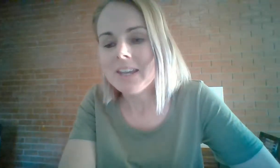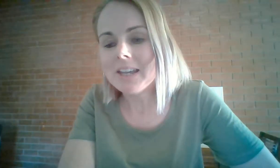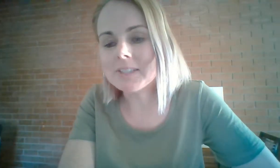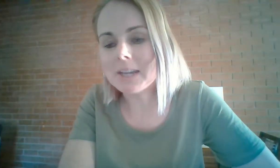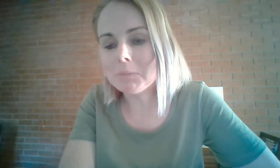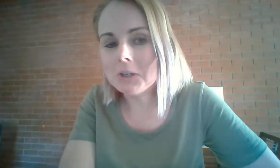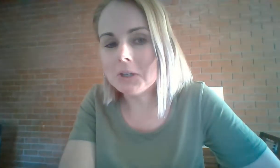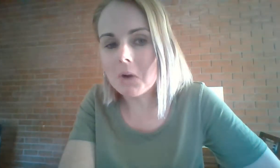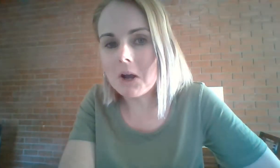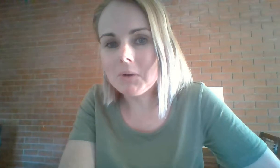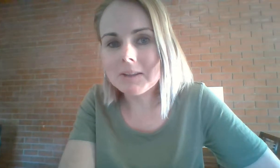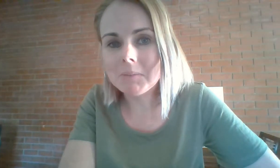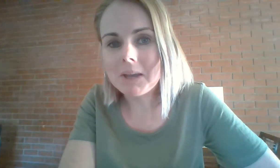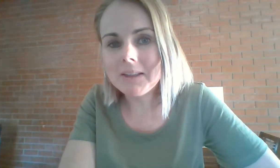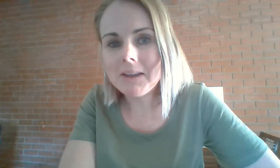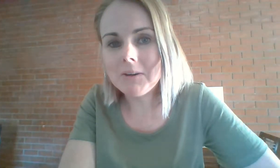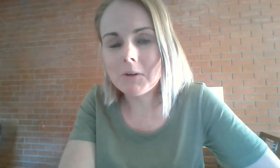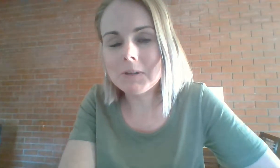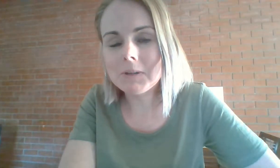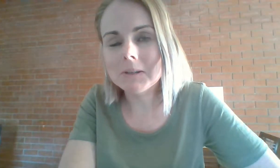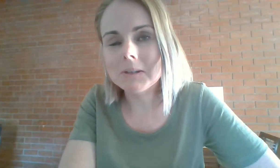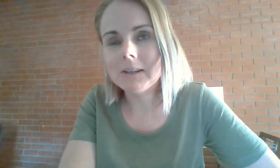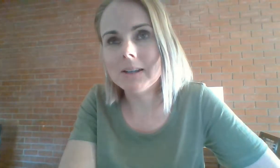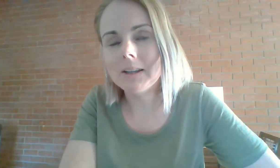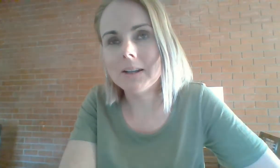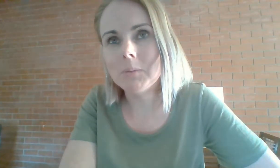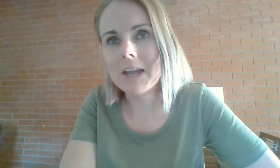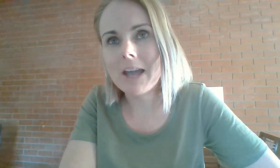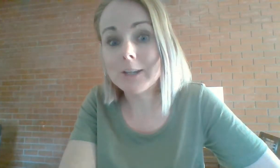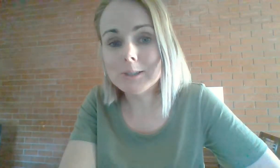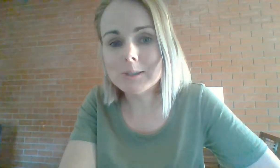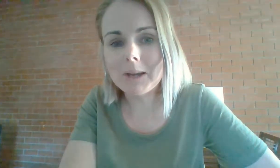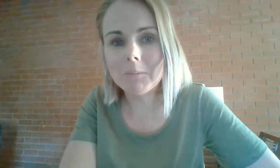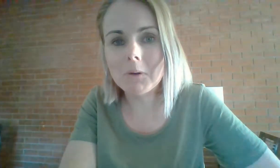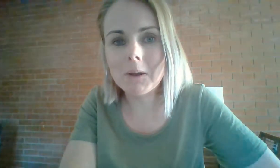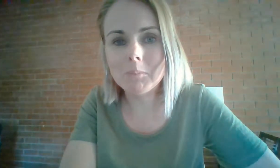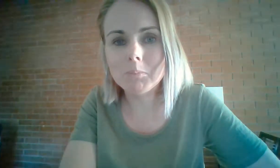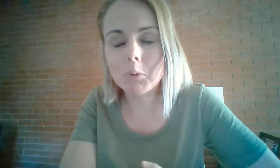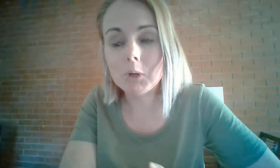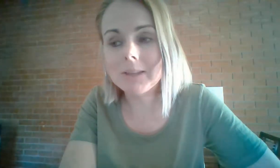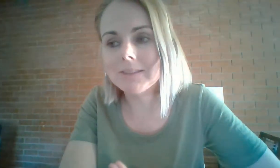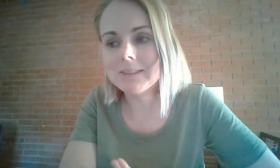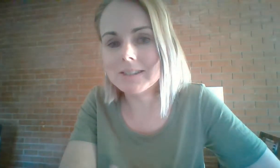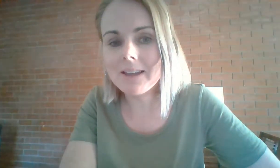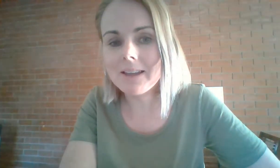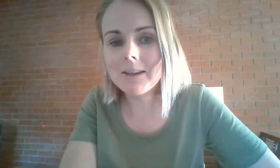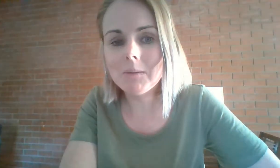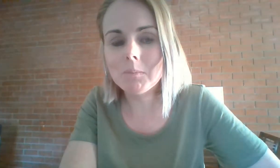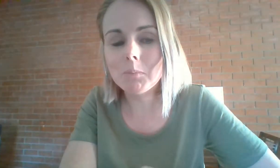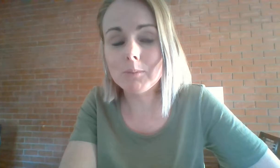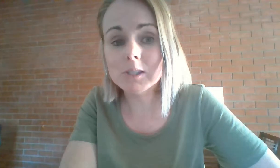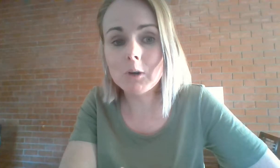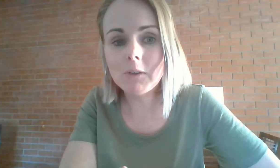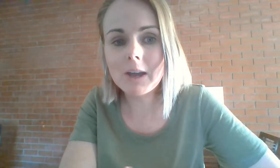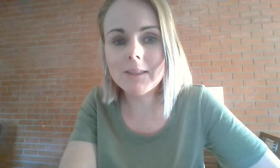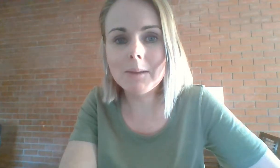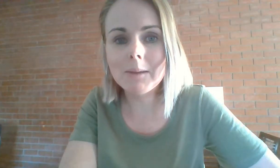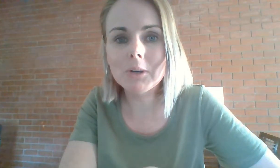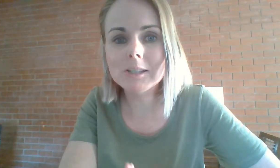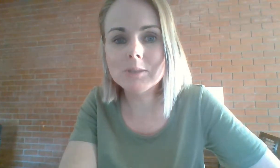It's taken me a little while to get them out there. I've been a little bit anxious about putting this out there, putting myself out there, putting these